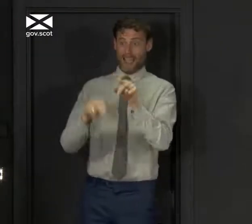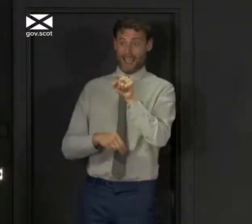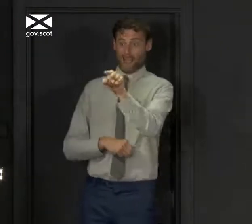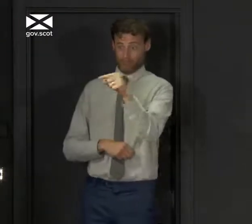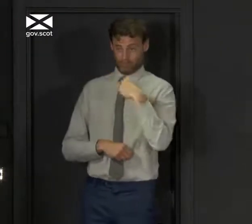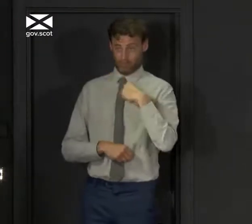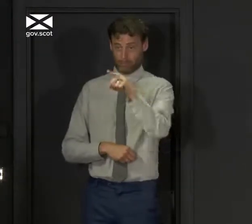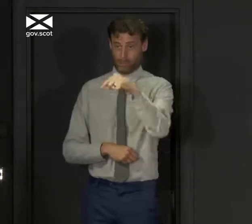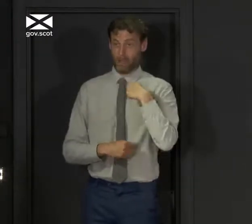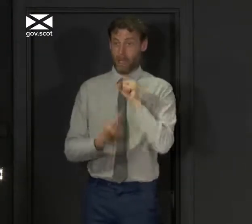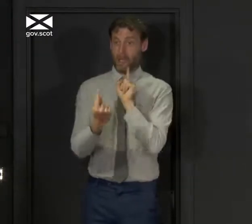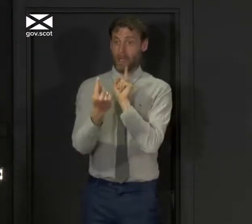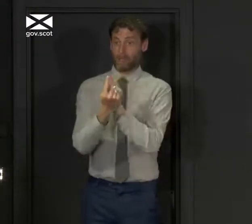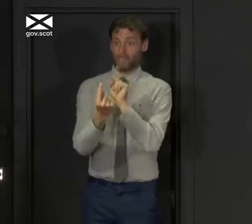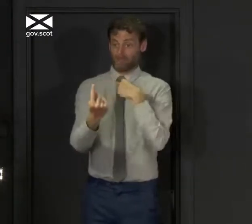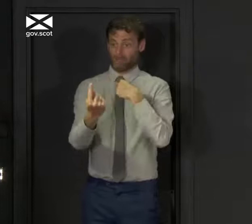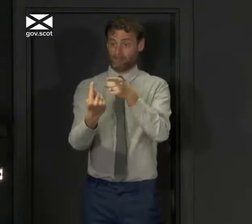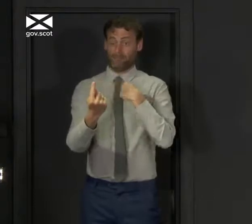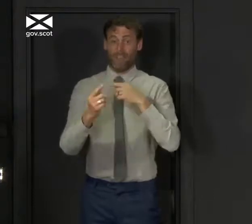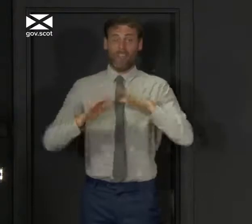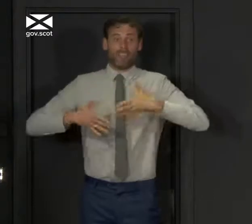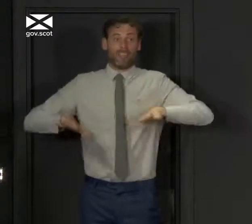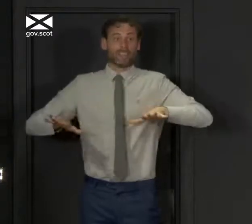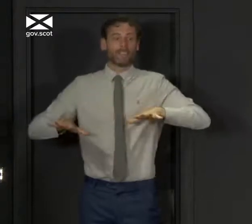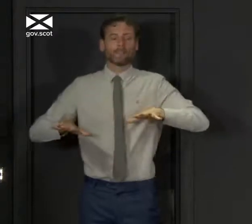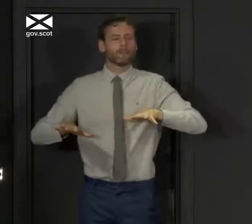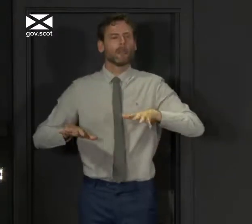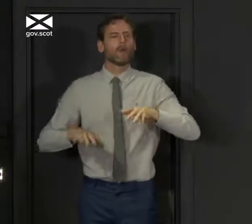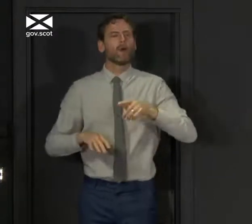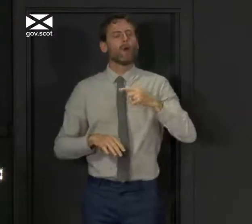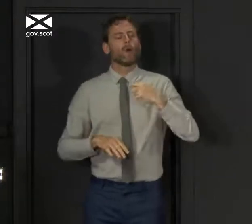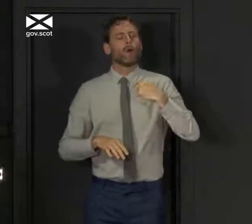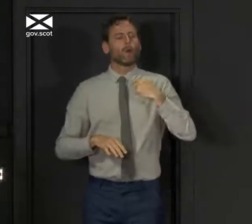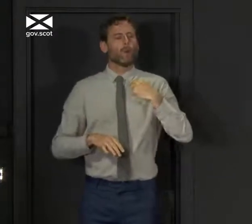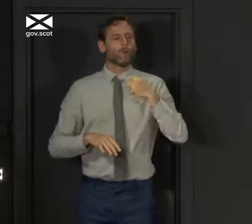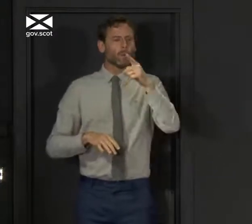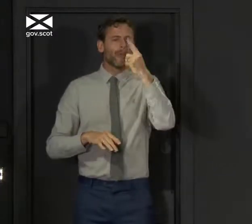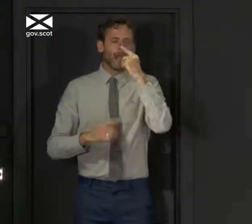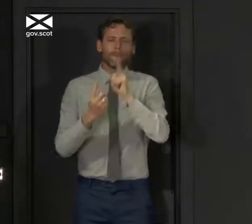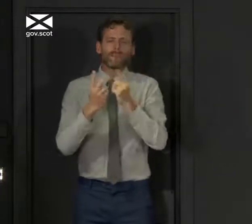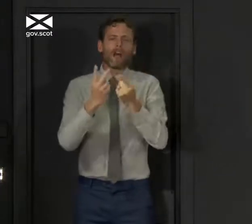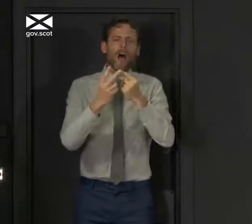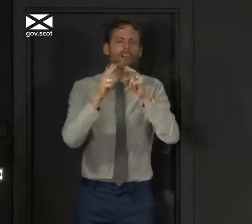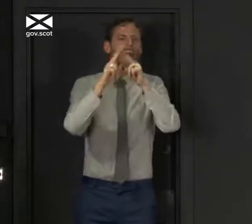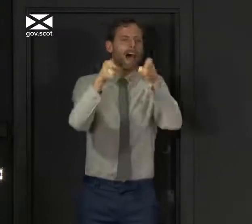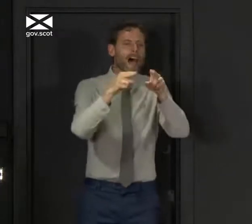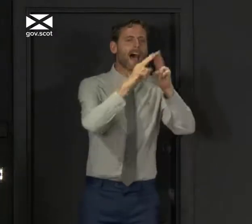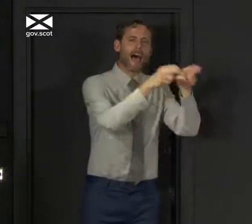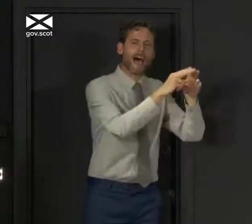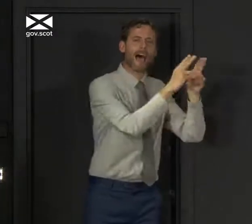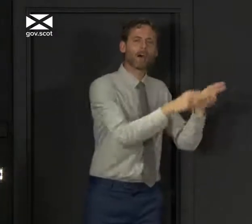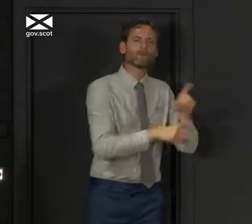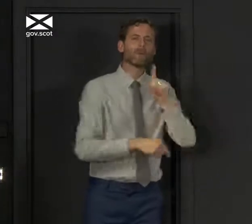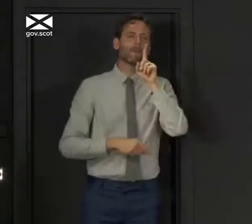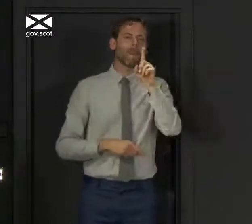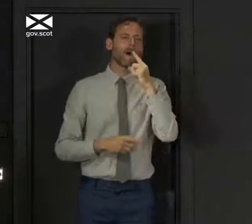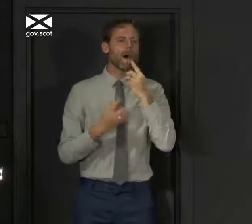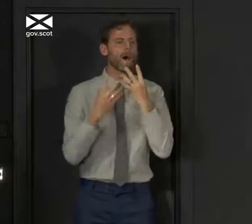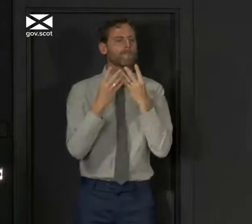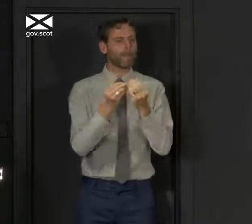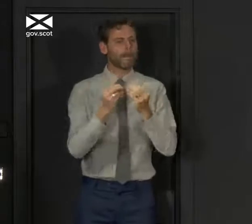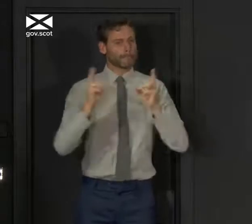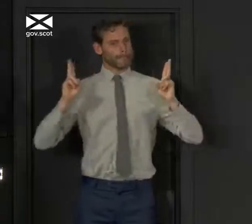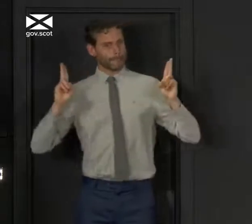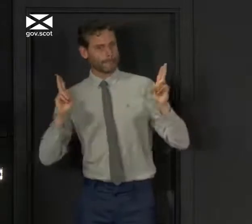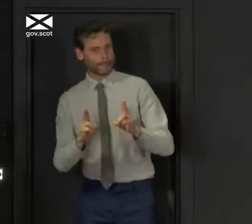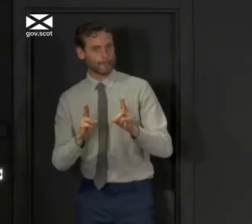during phase one. But we are saying that you should not meet with more than one other household at a time. And